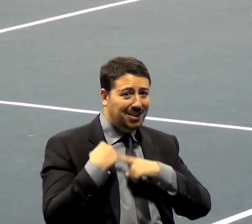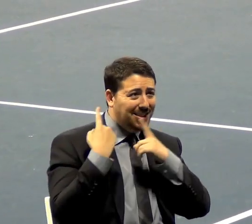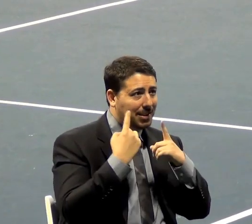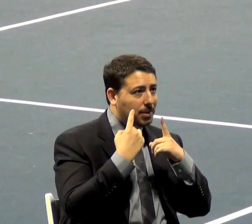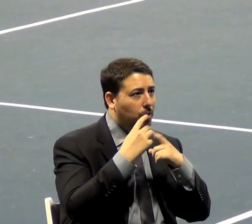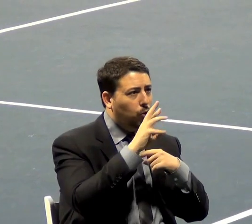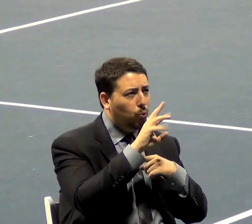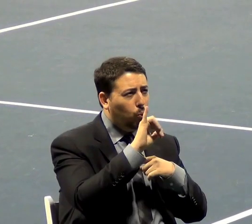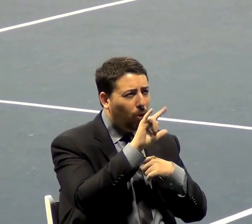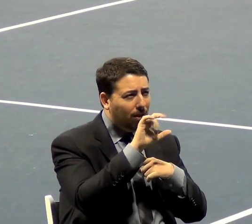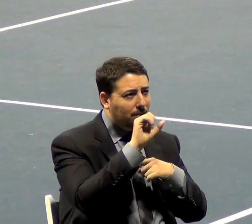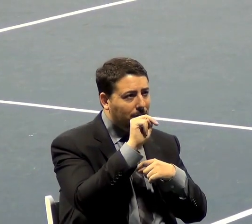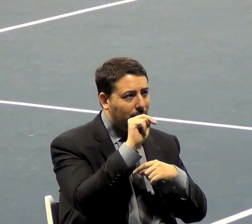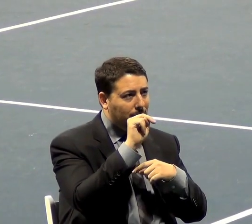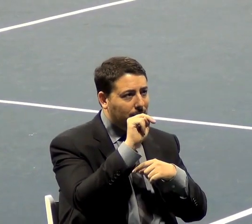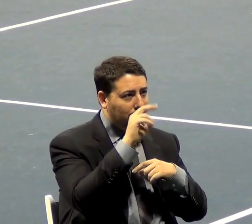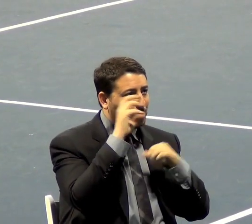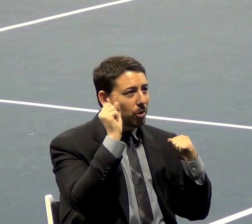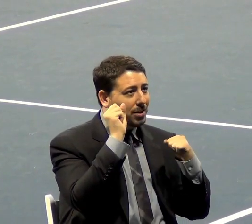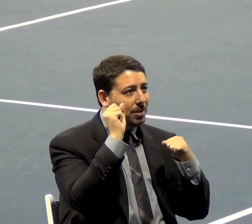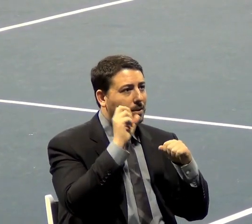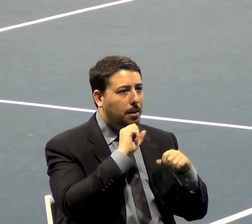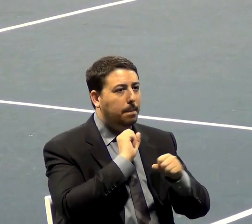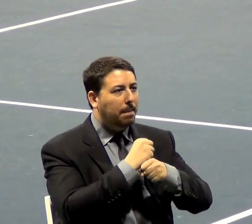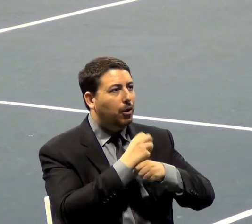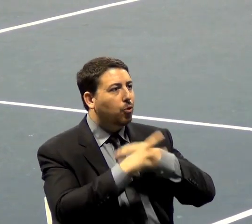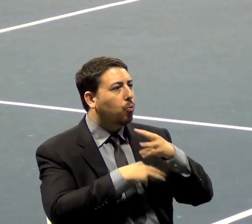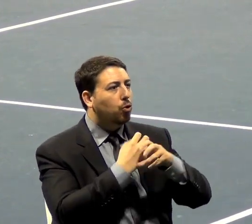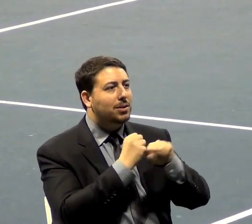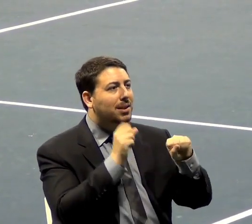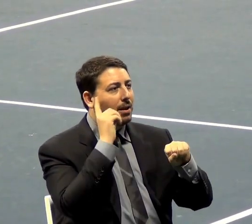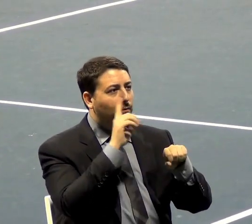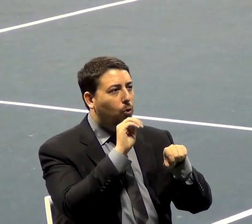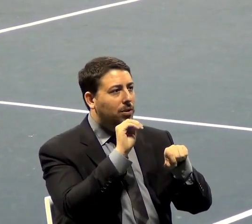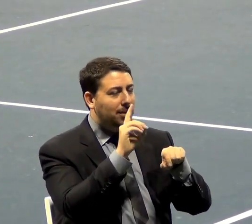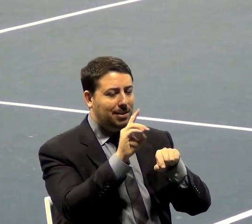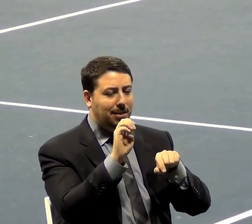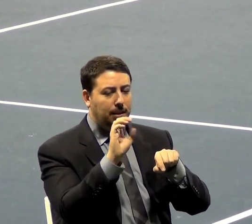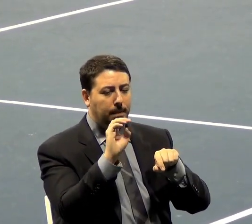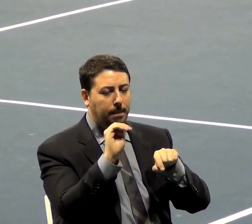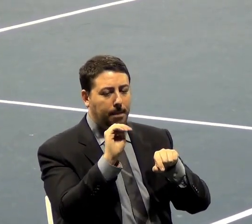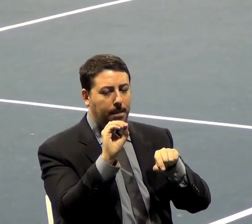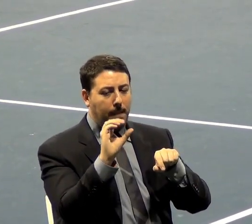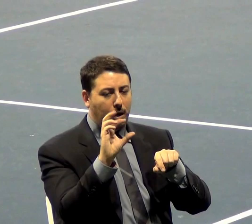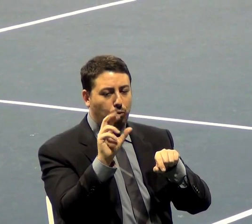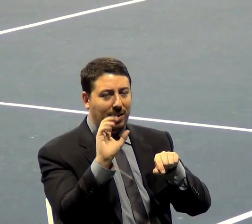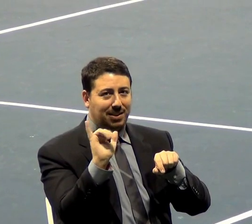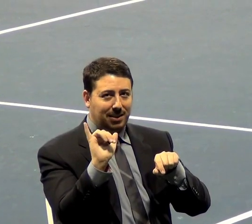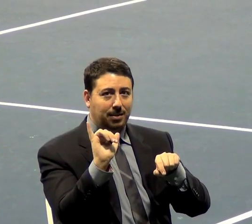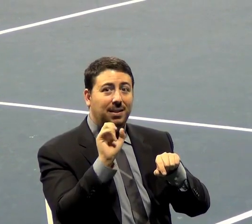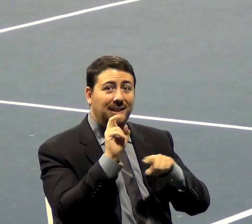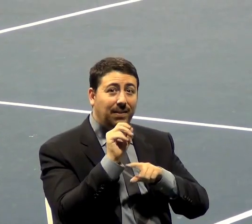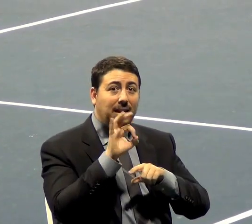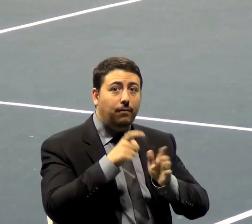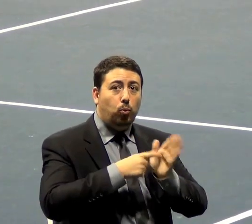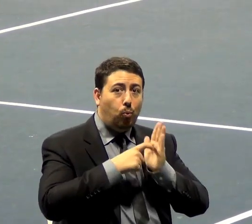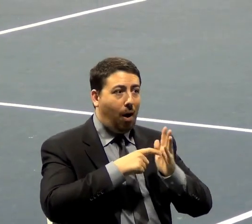making the world safe democracy, that we are to spread our exceptionalism even if it takes force because we are such an exceptional nation.